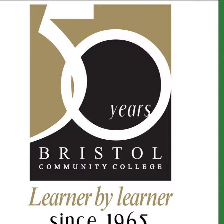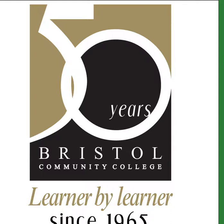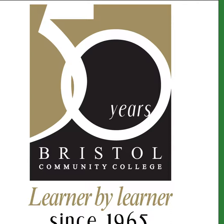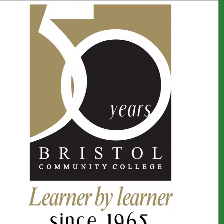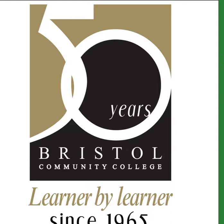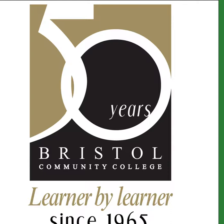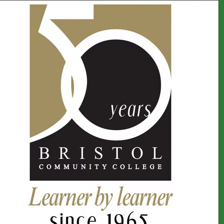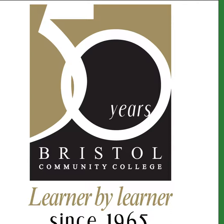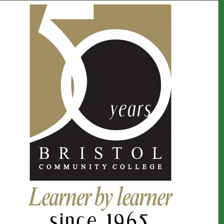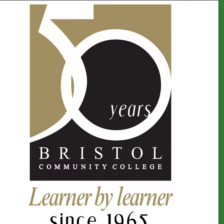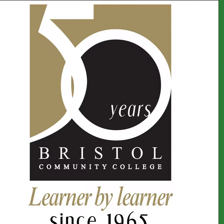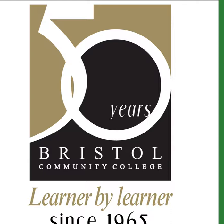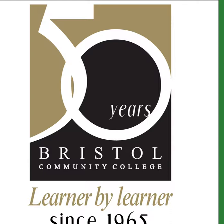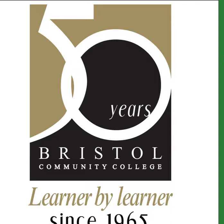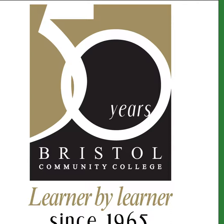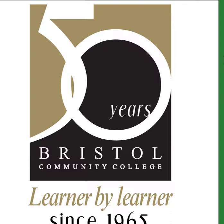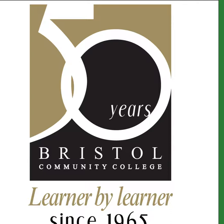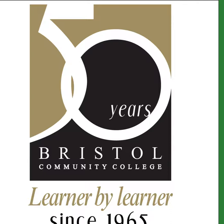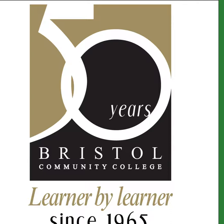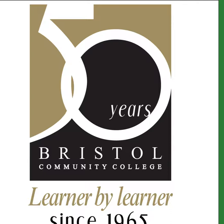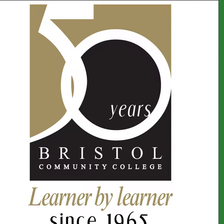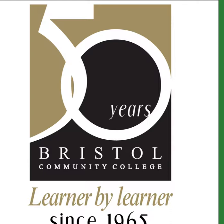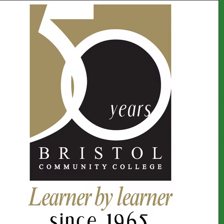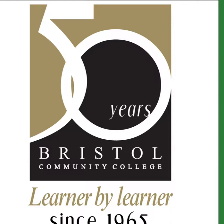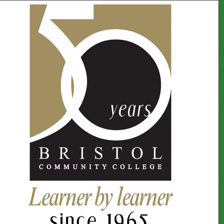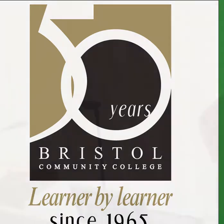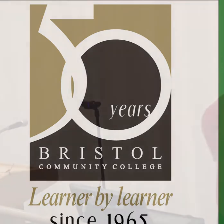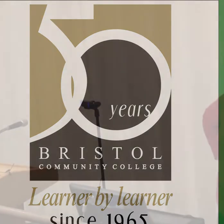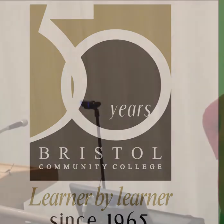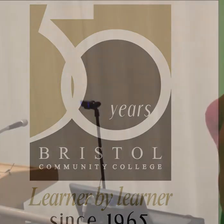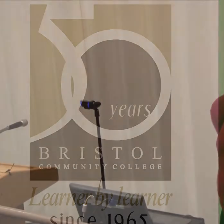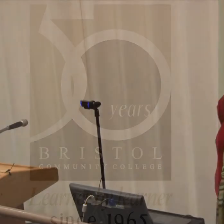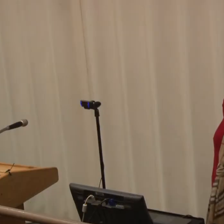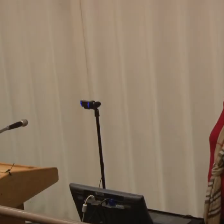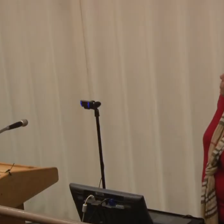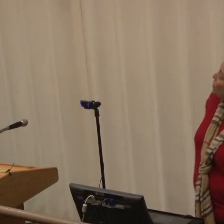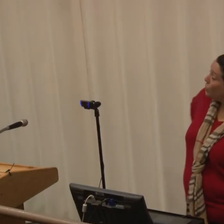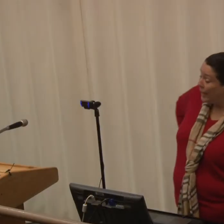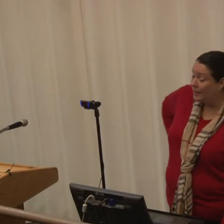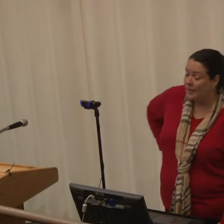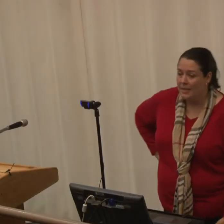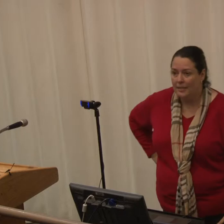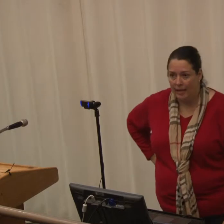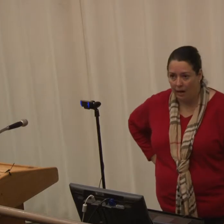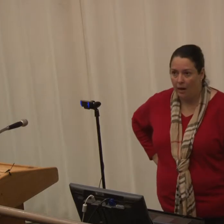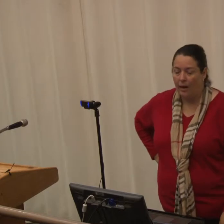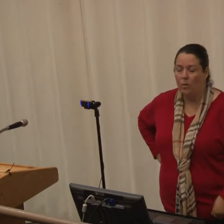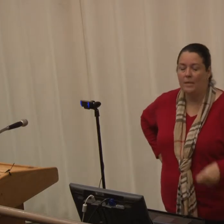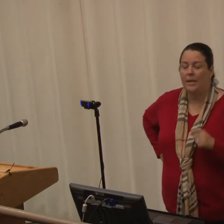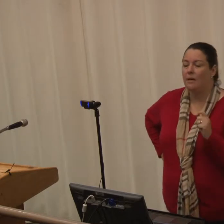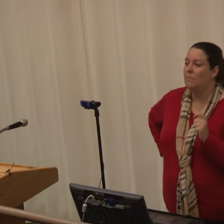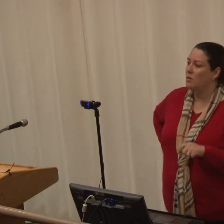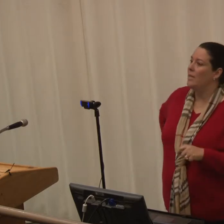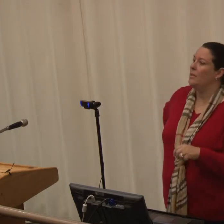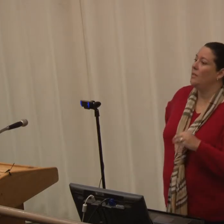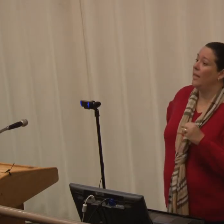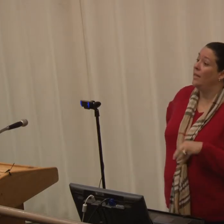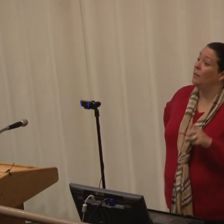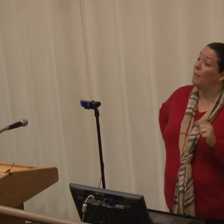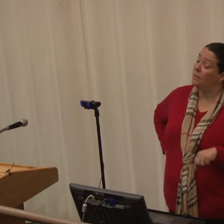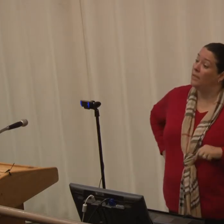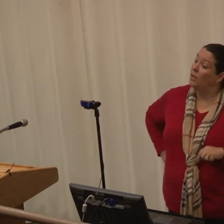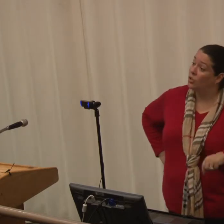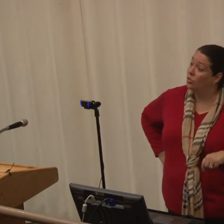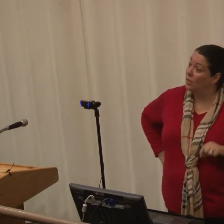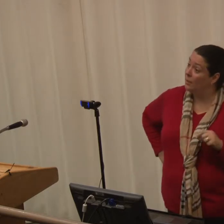fangirls and fanboys. Me too. So I'm thrilled that he's here. I want to take a moment to